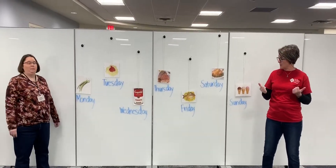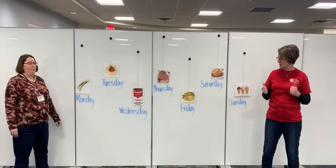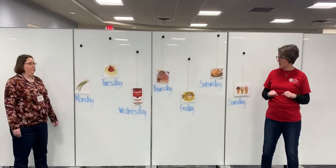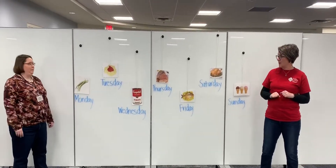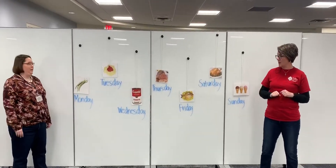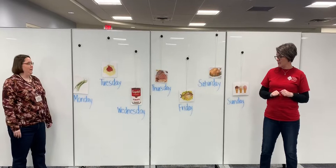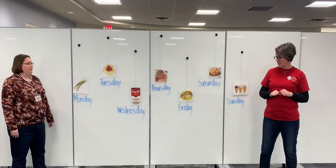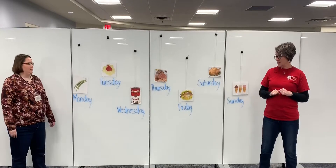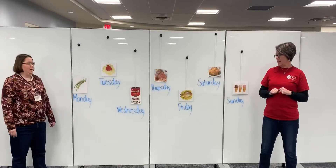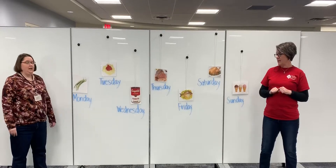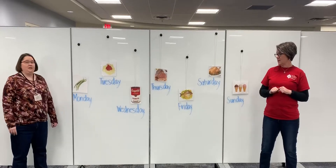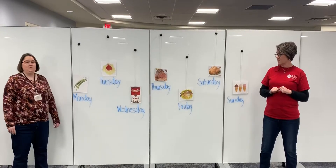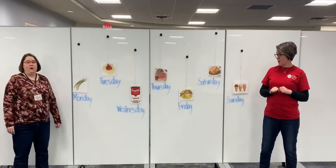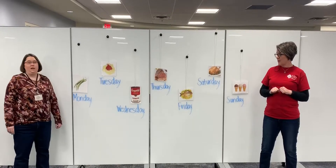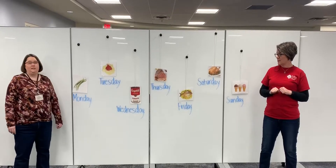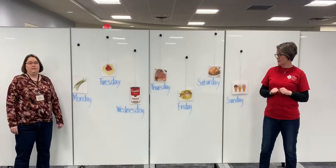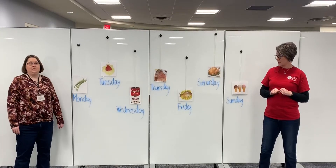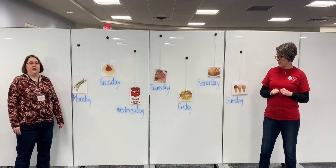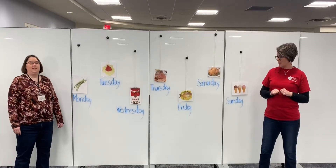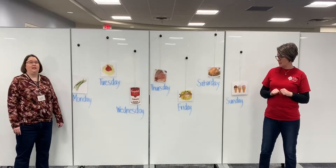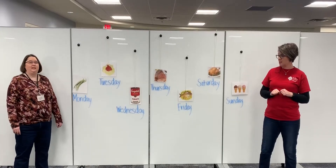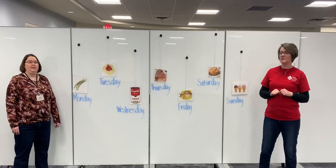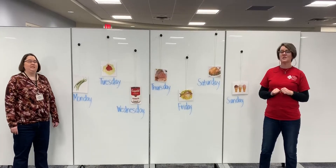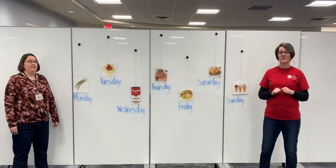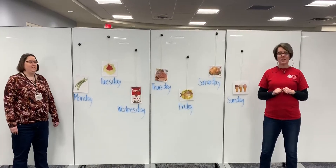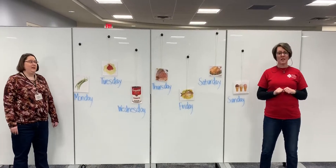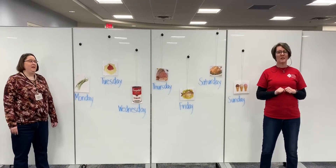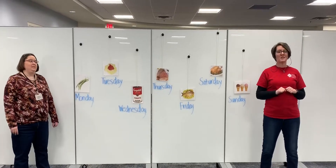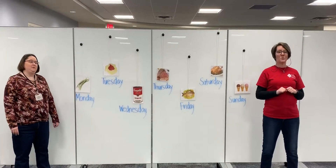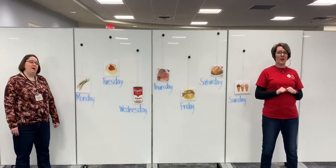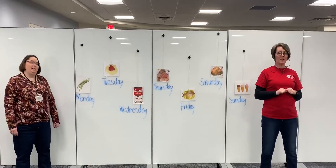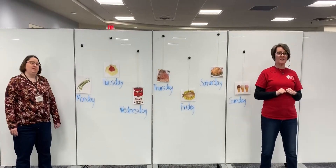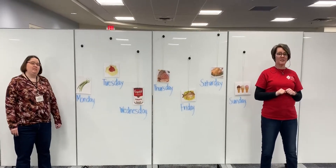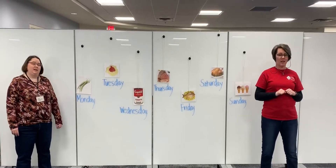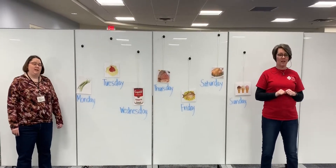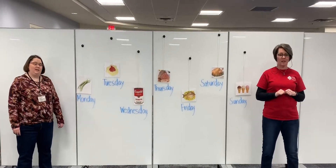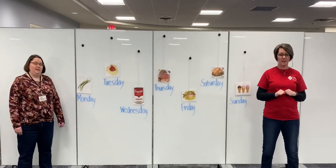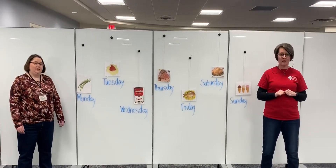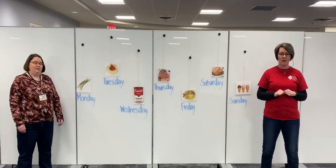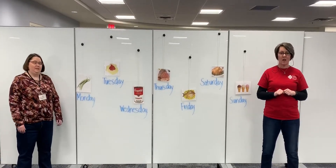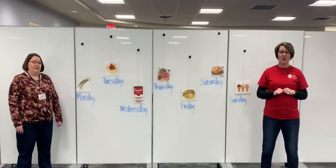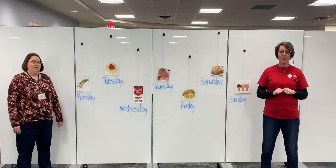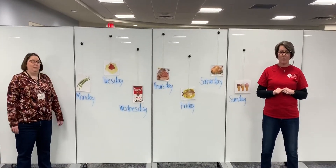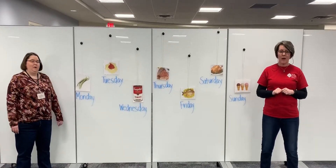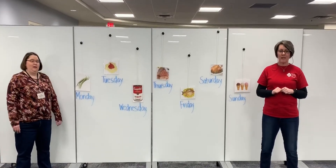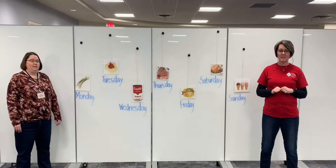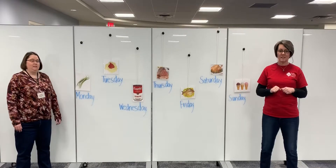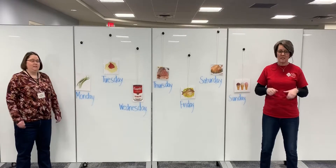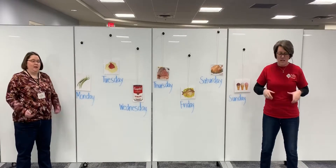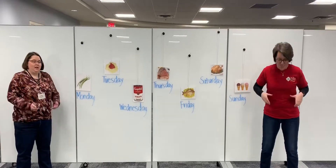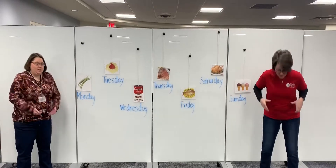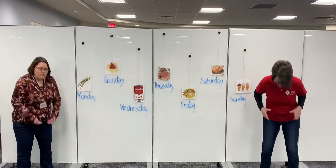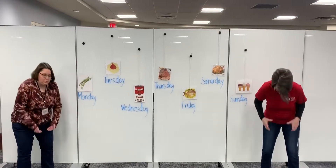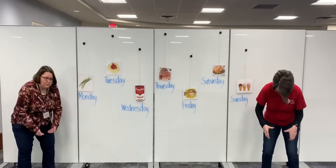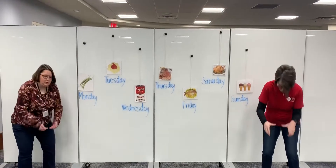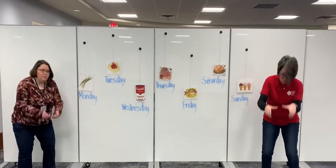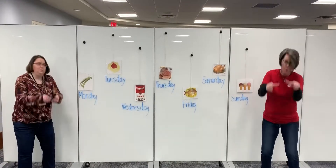Today is Wednesday. Today is Wednesday. Wednesday, soup.